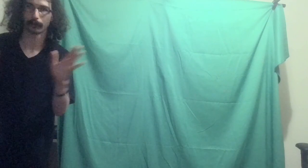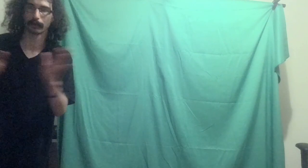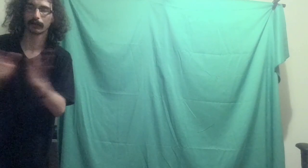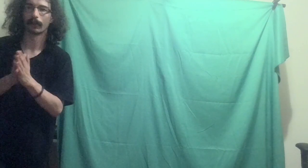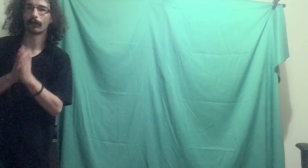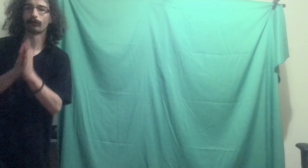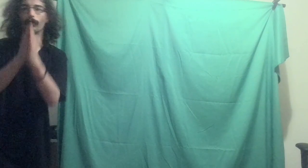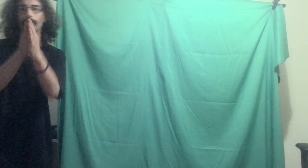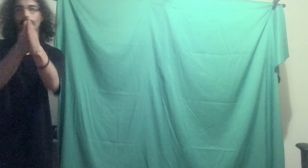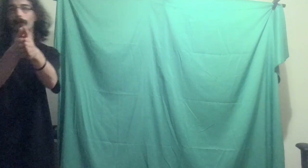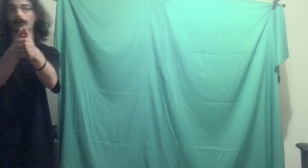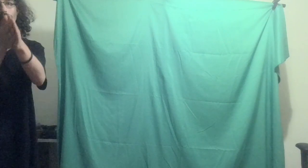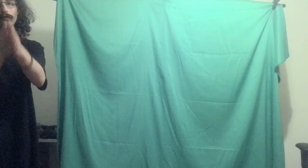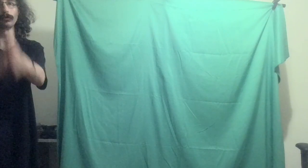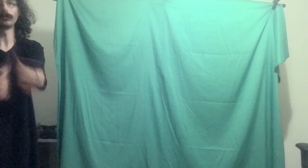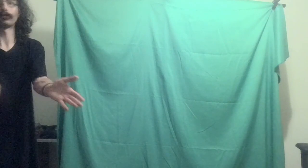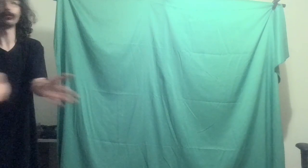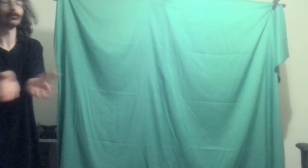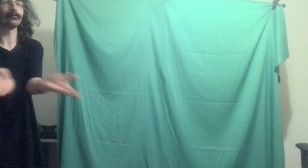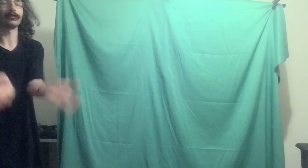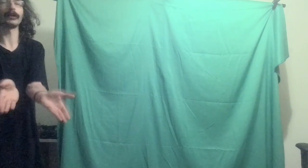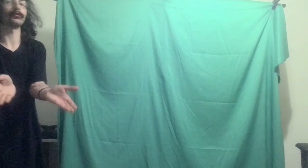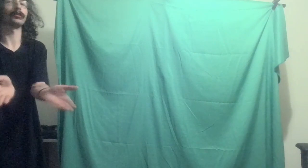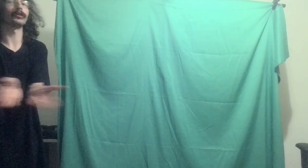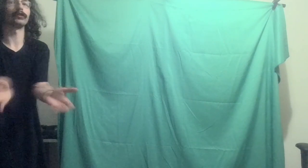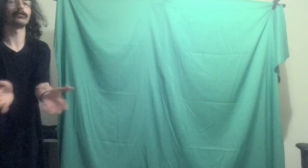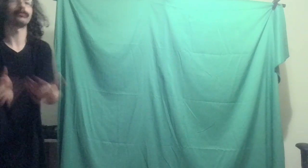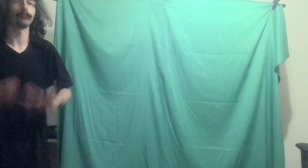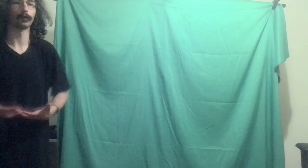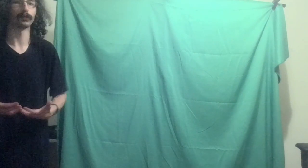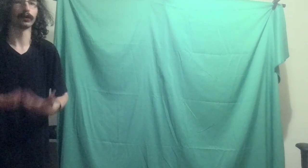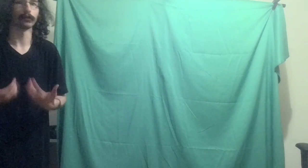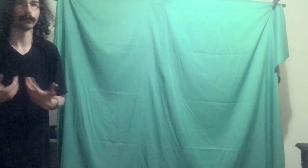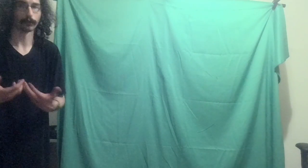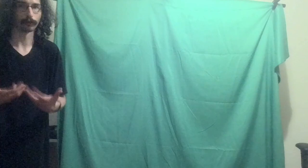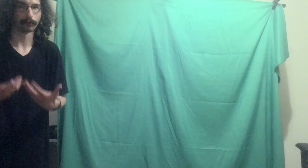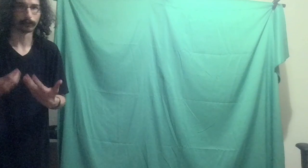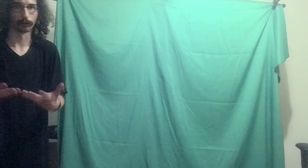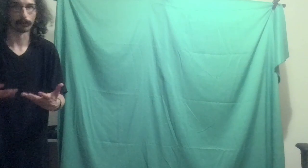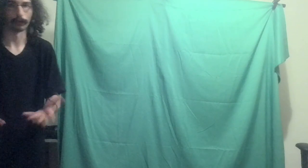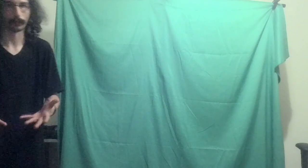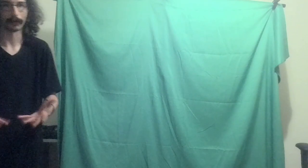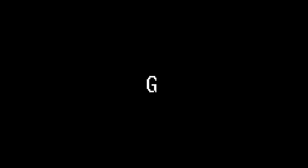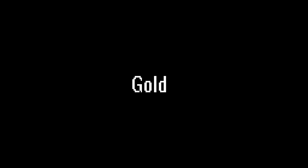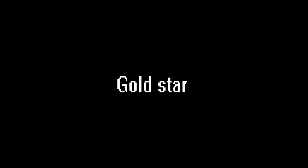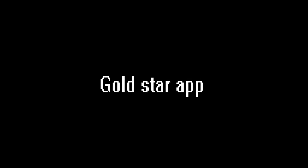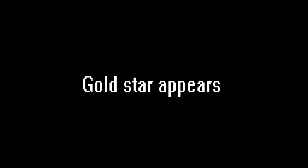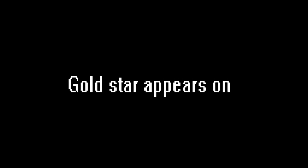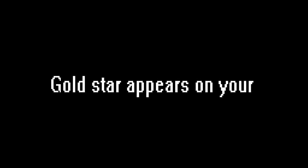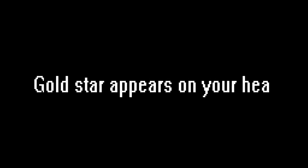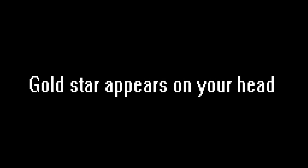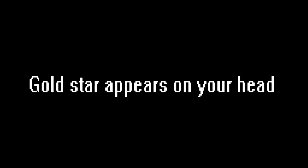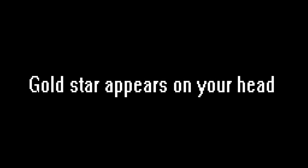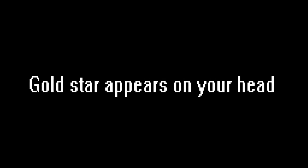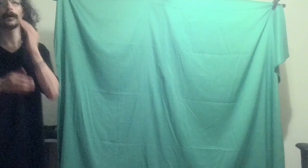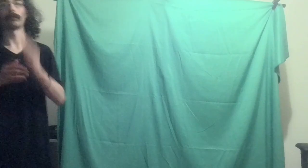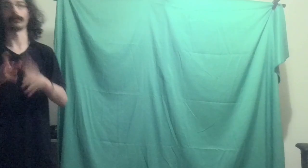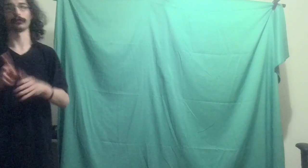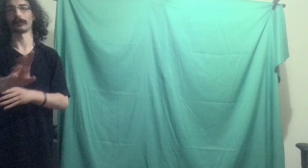So for you guys, you just finished year four of my YouTube career. My first channel